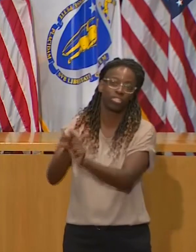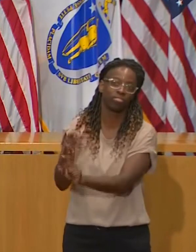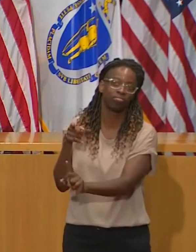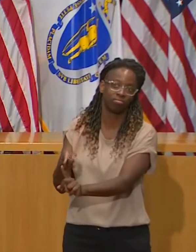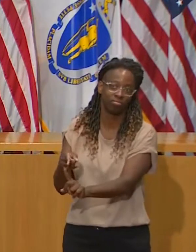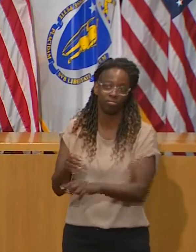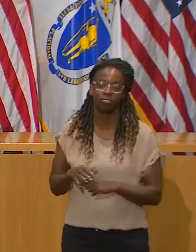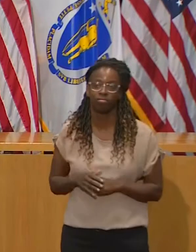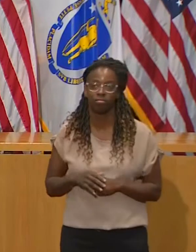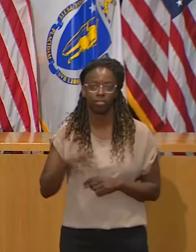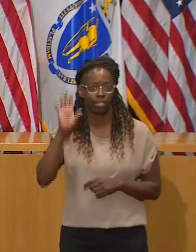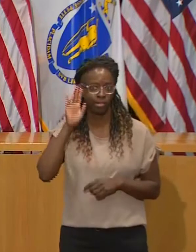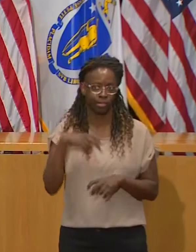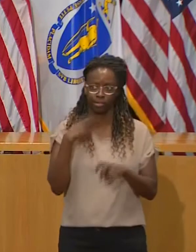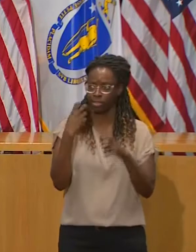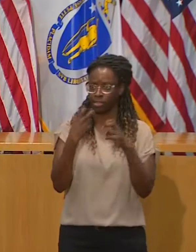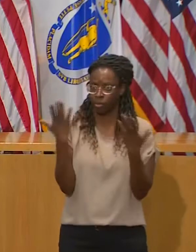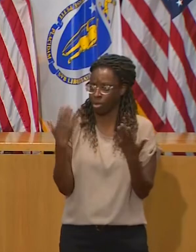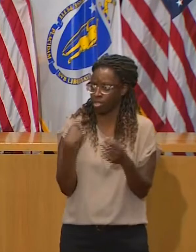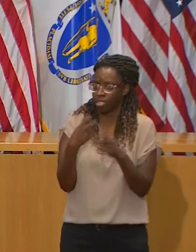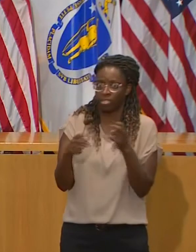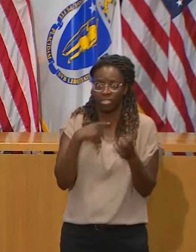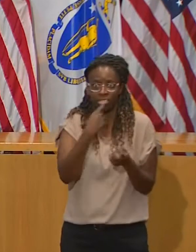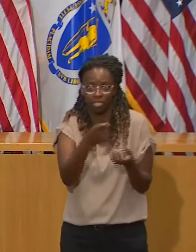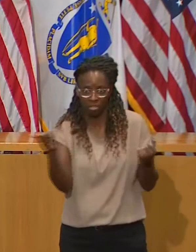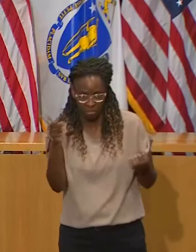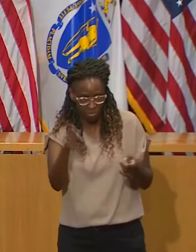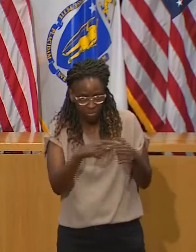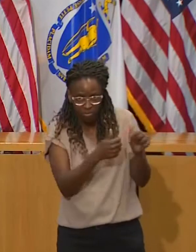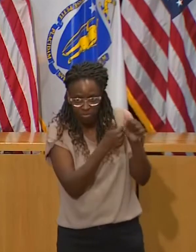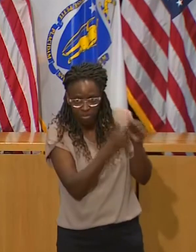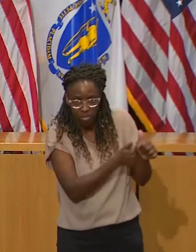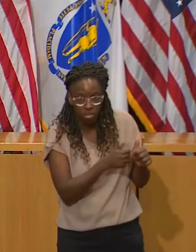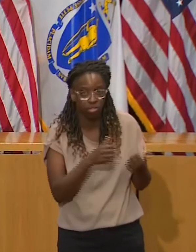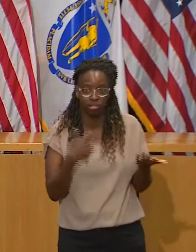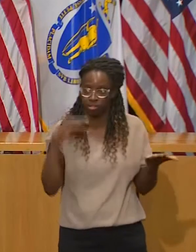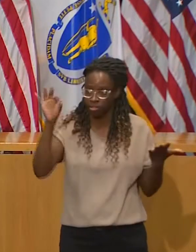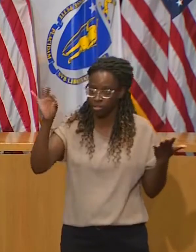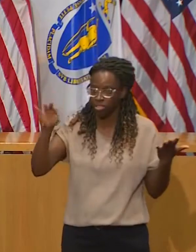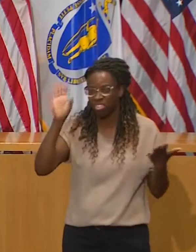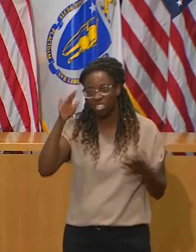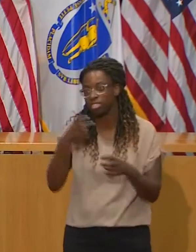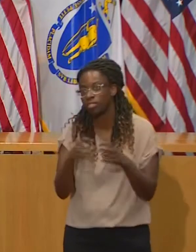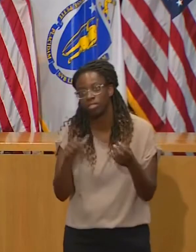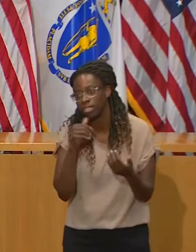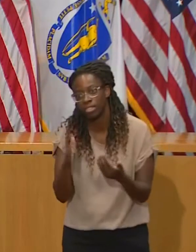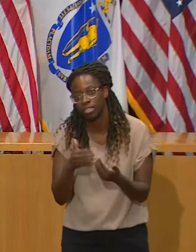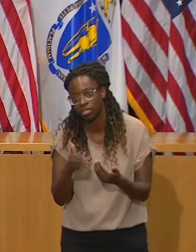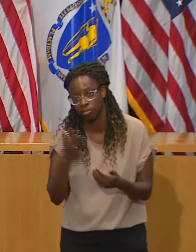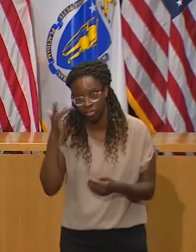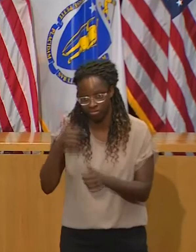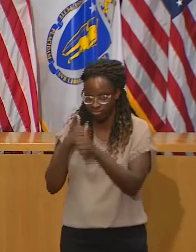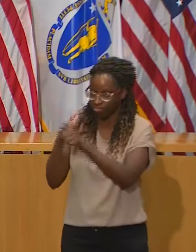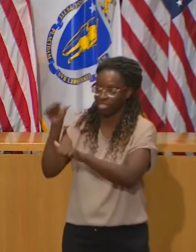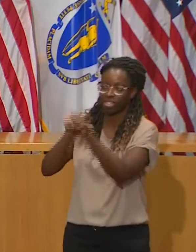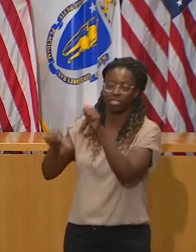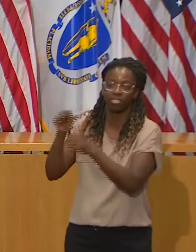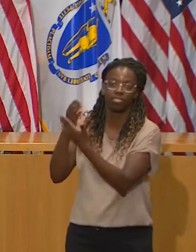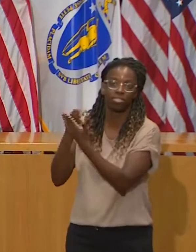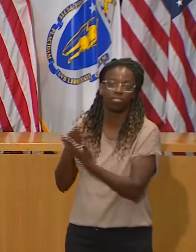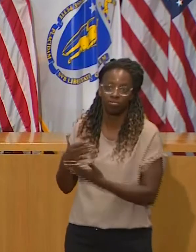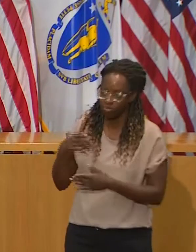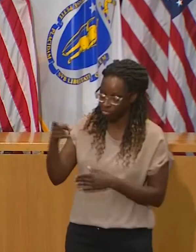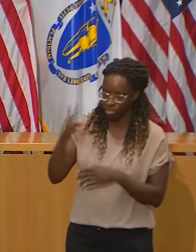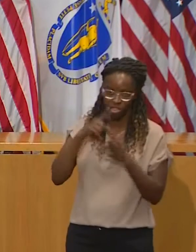do. But the science on this one is pretty clear. Gathering in groups indoors for an extended